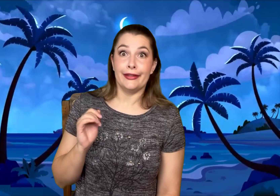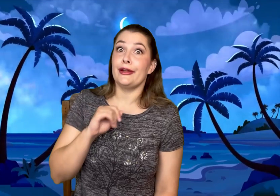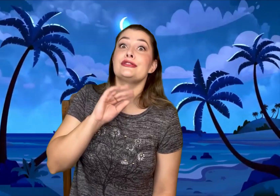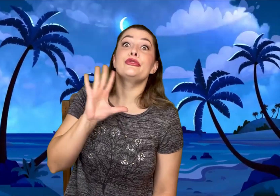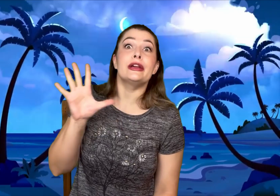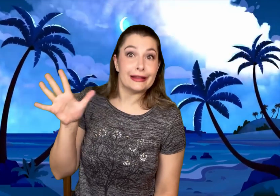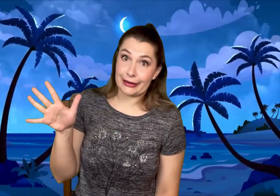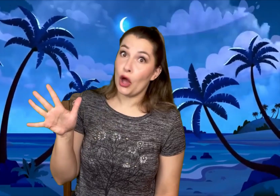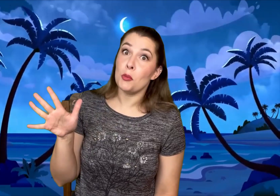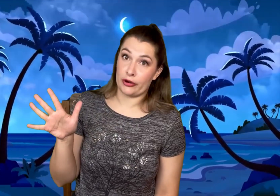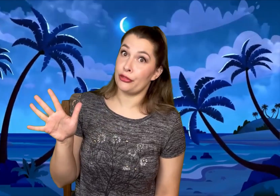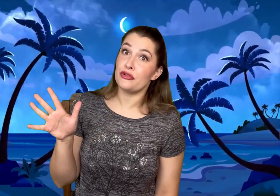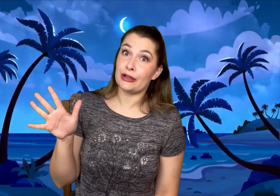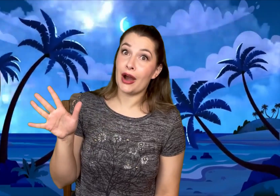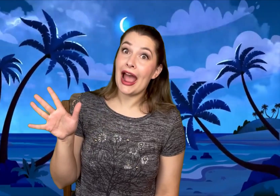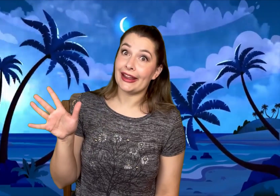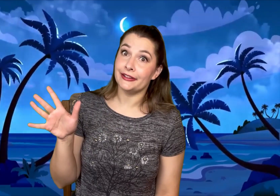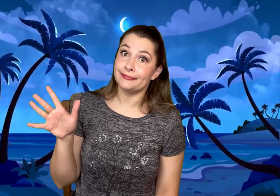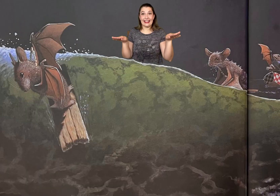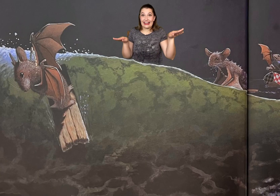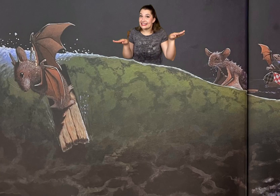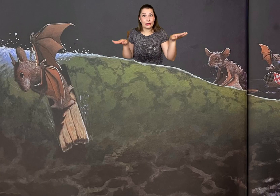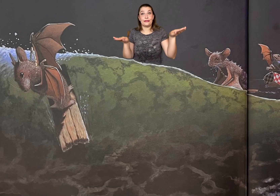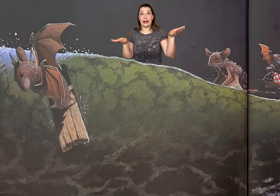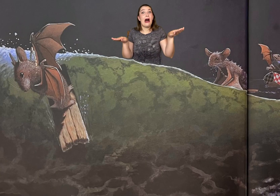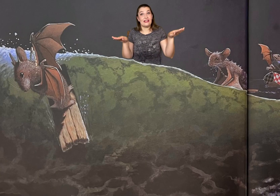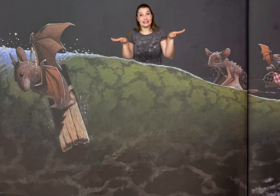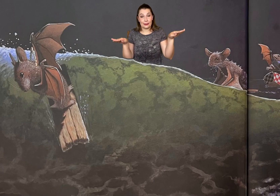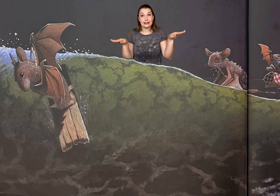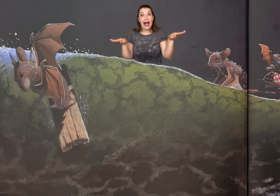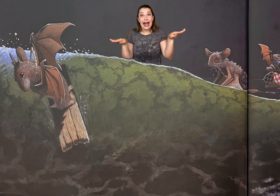There's really no more thrilling ride than surfing on the summer tide!